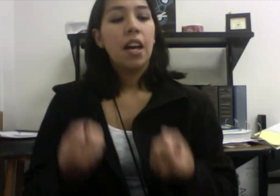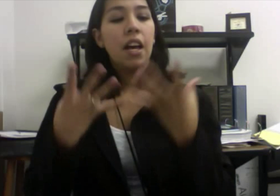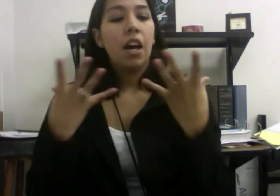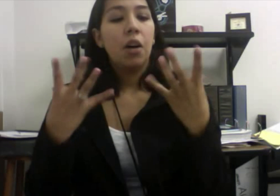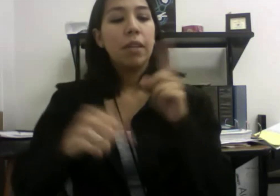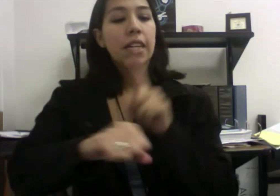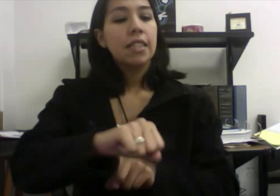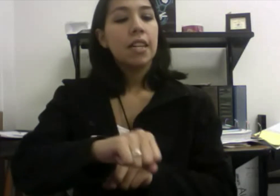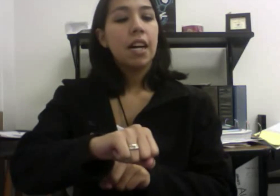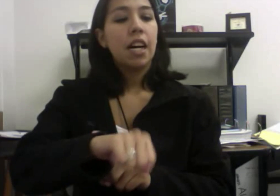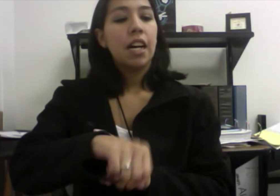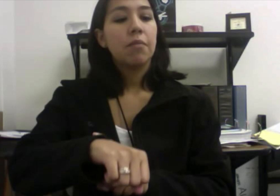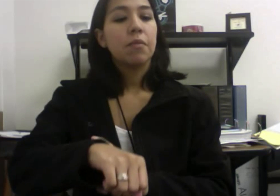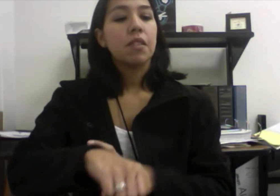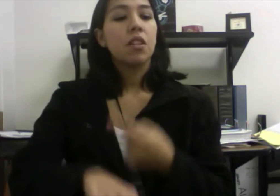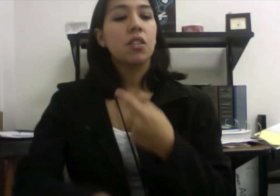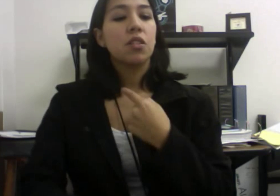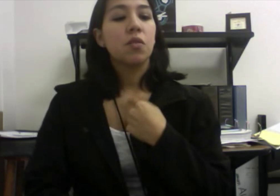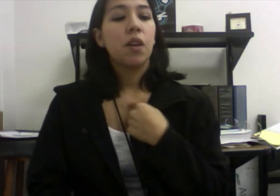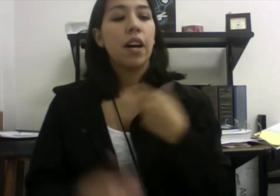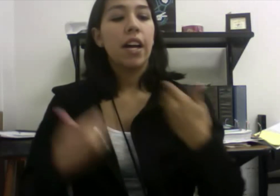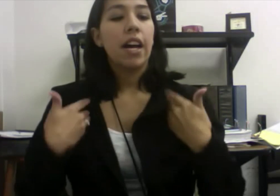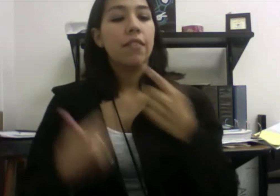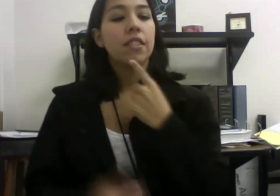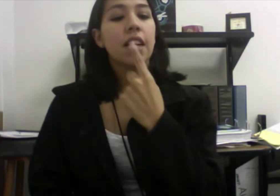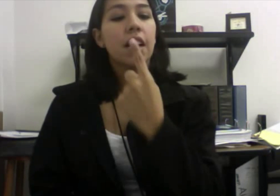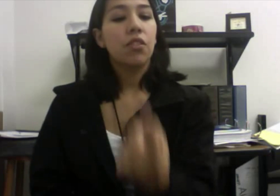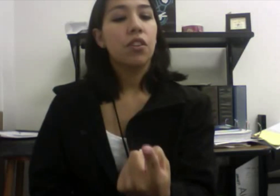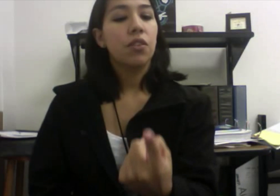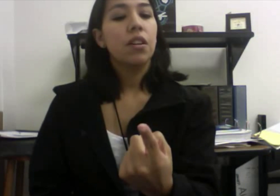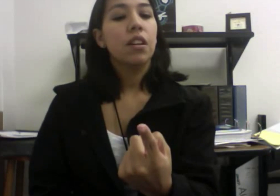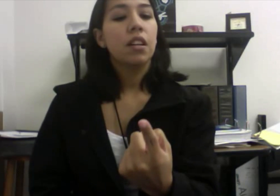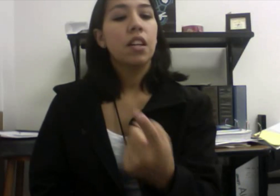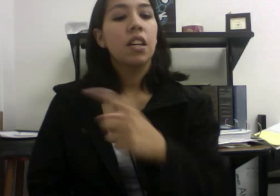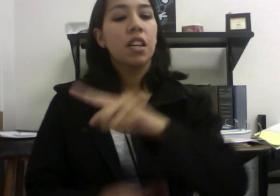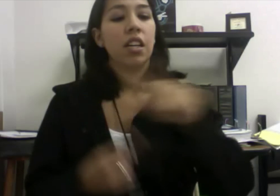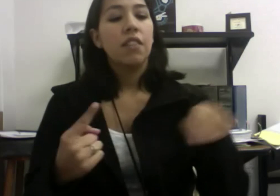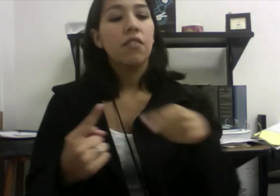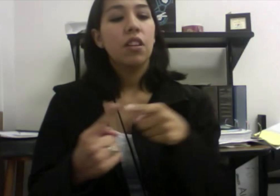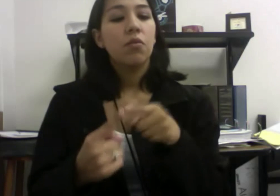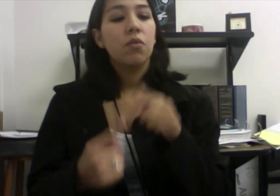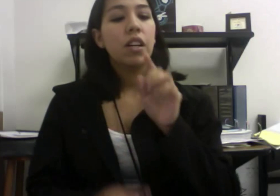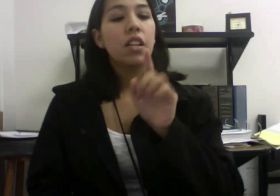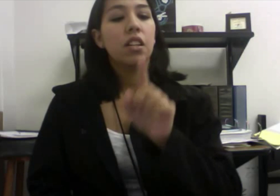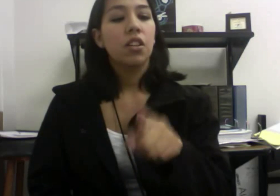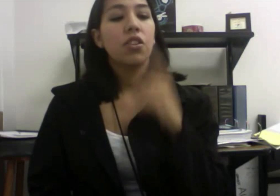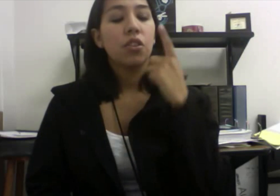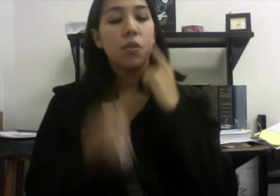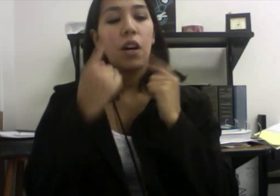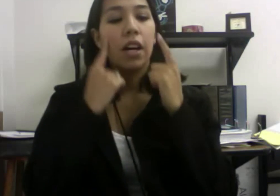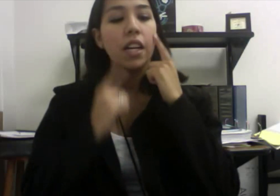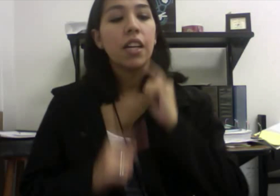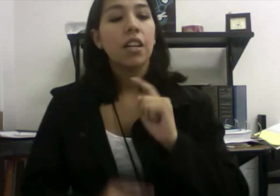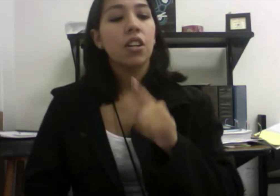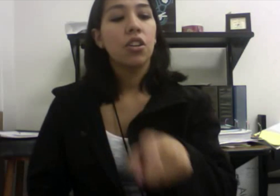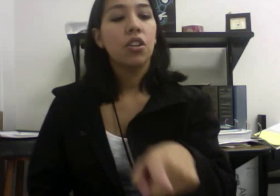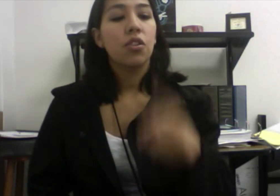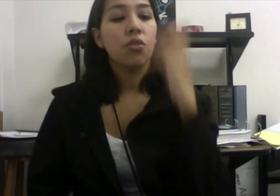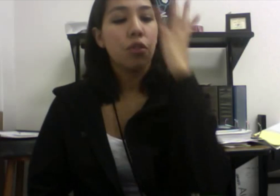How many times do I have to tell you, even when you're crying, you're